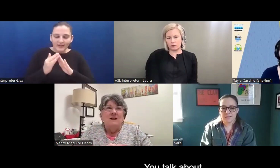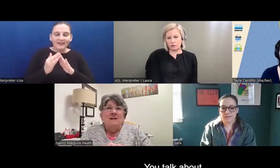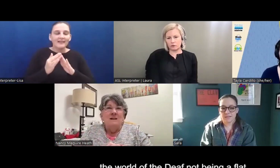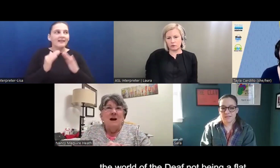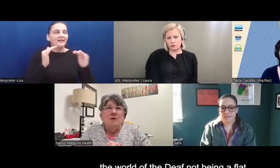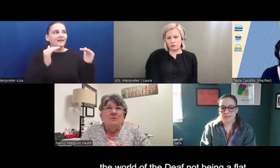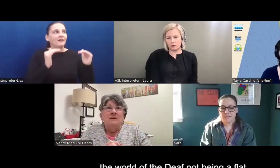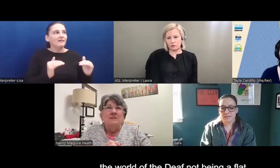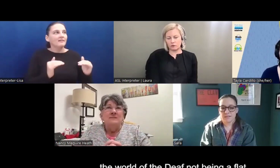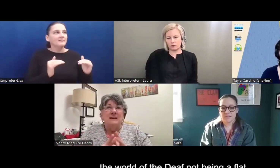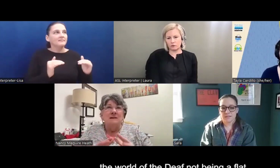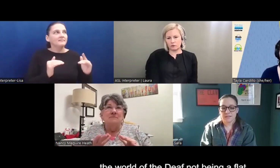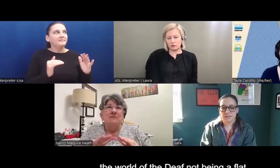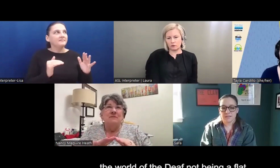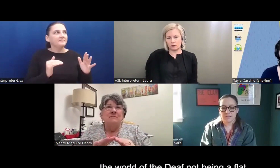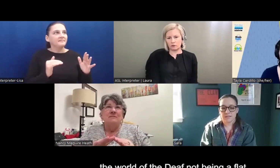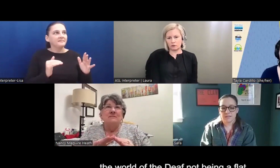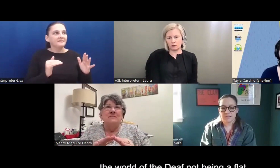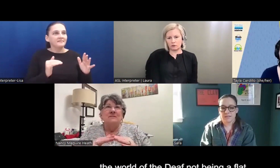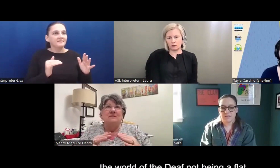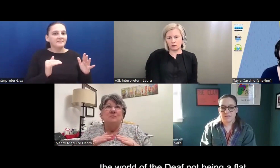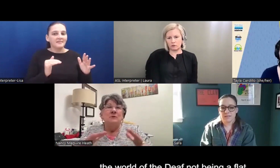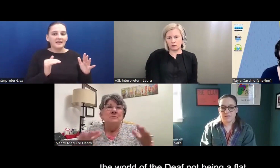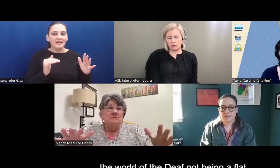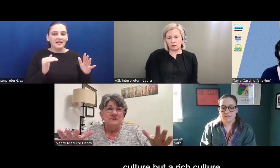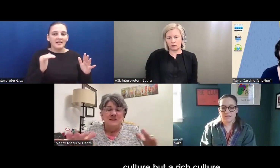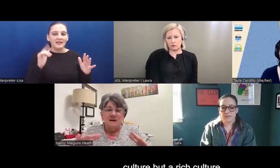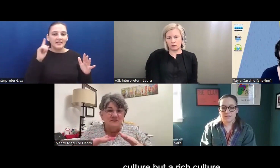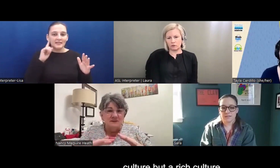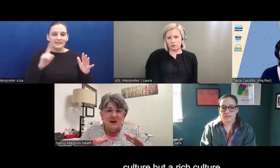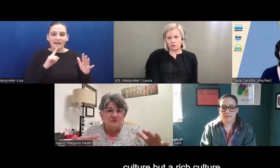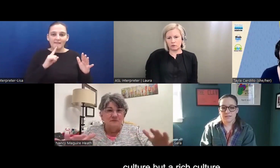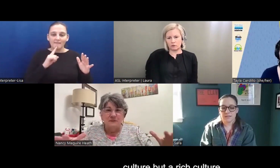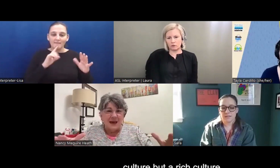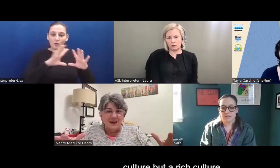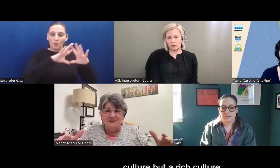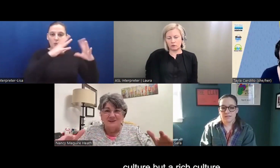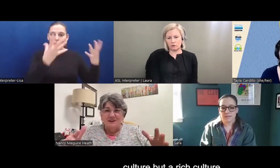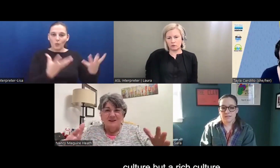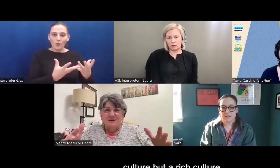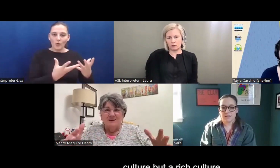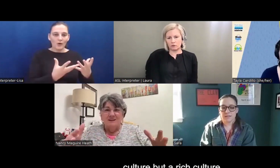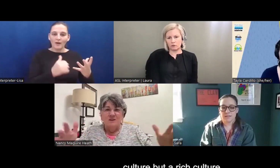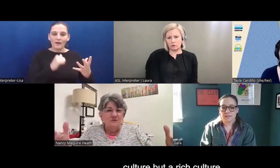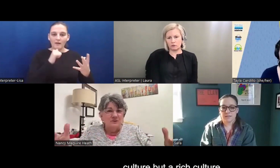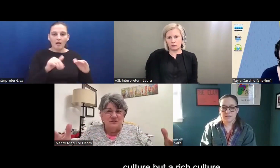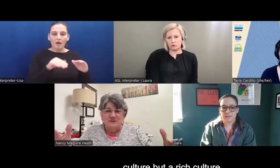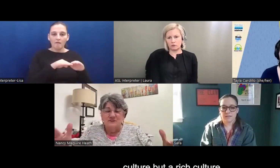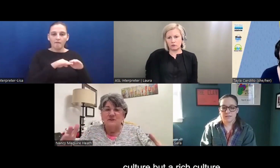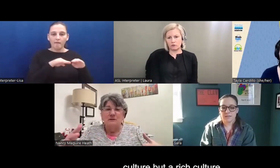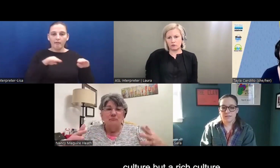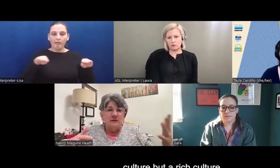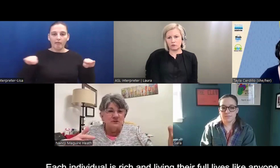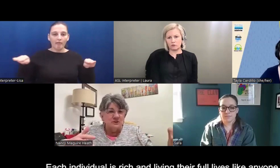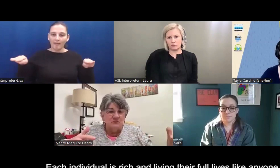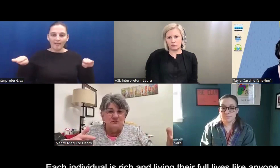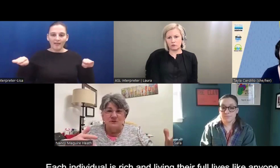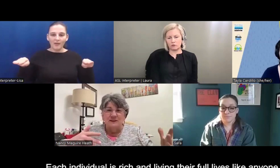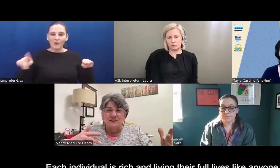how deaf, the world of the deaf is not a flat culture, it's a